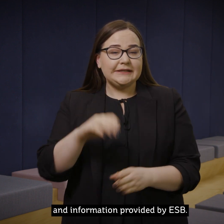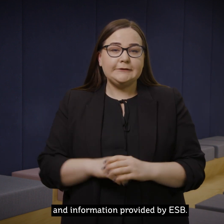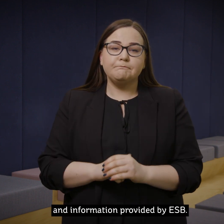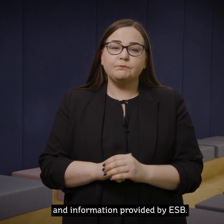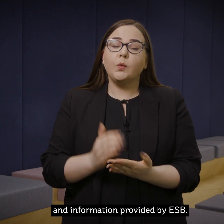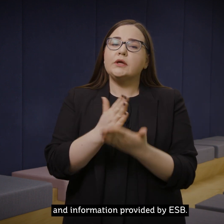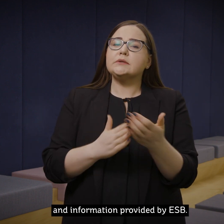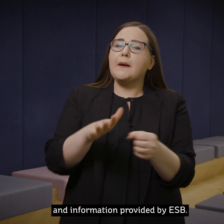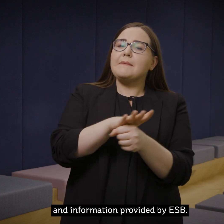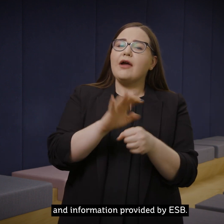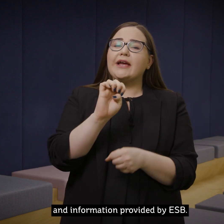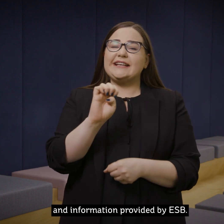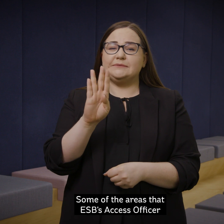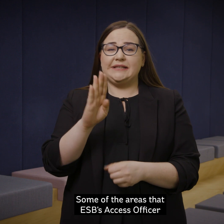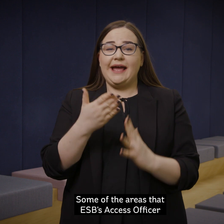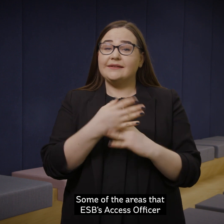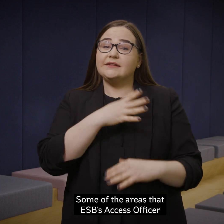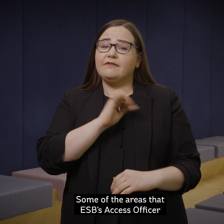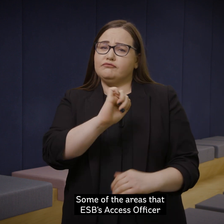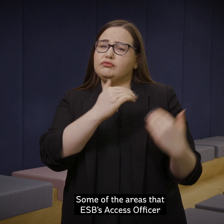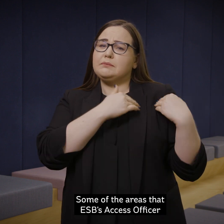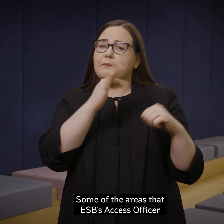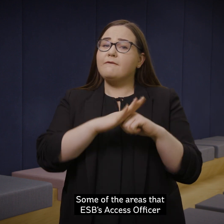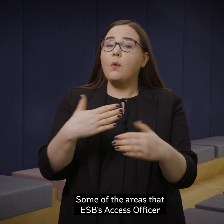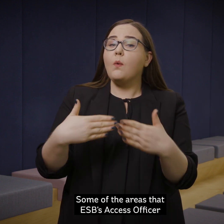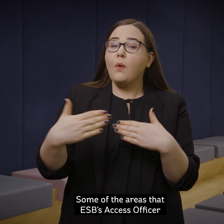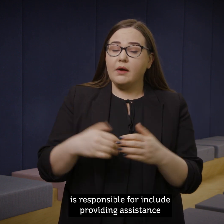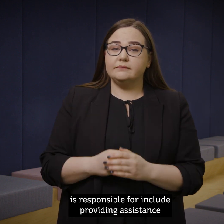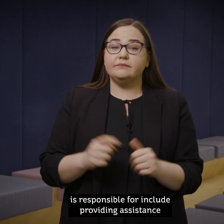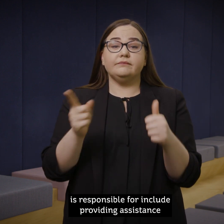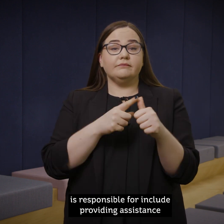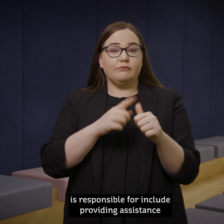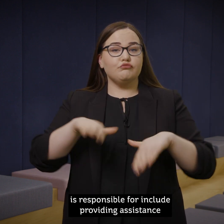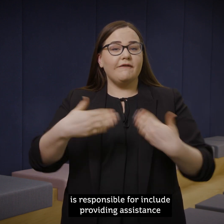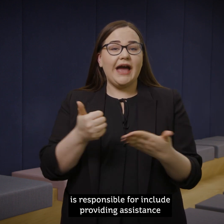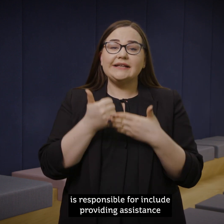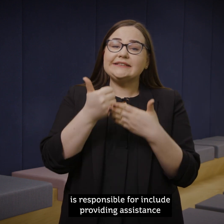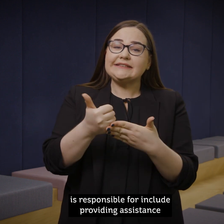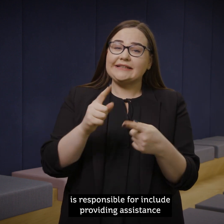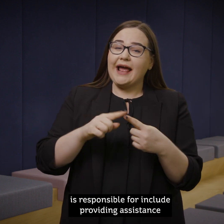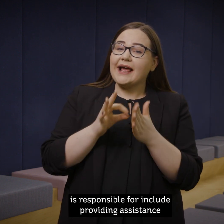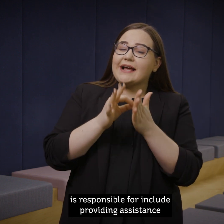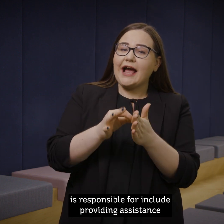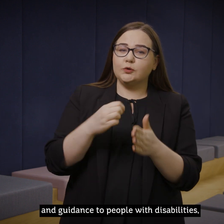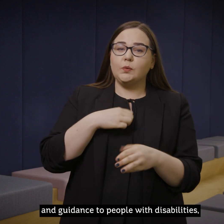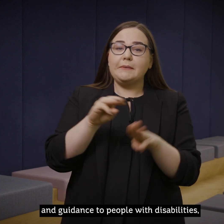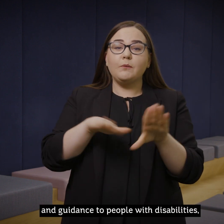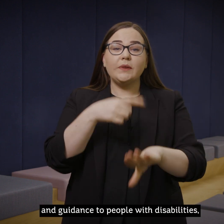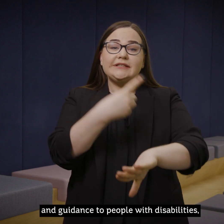provided by ESB. Some of the areas that ESB's Access Officer is responsible for include Providing assistance and guidance to people with